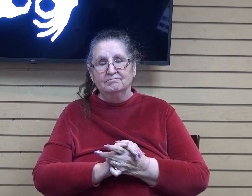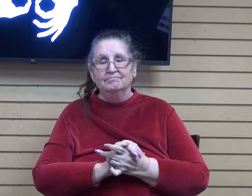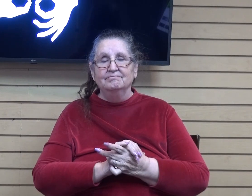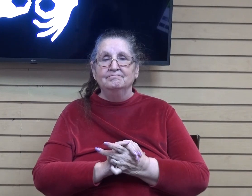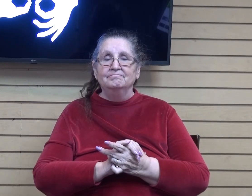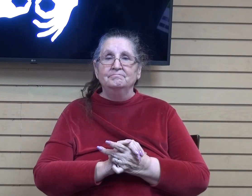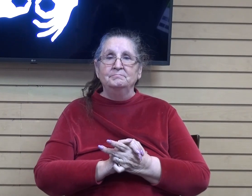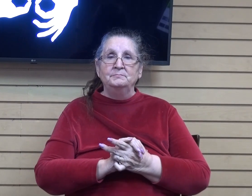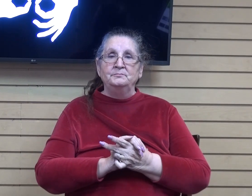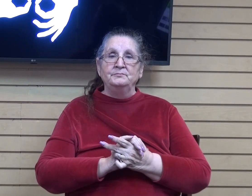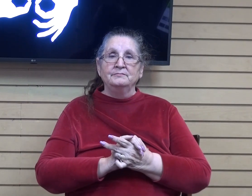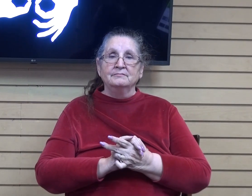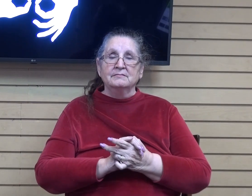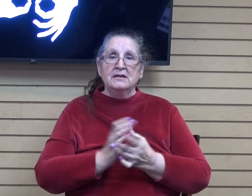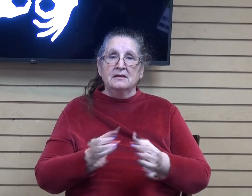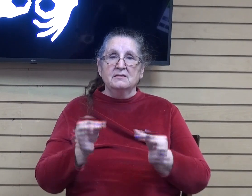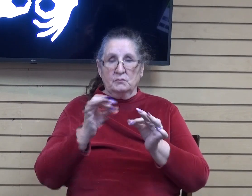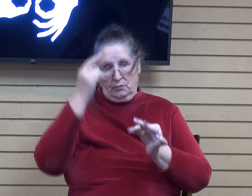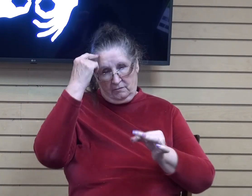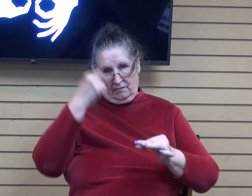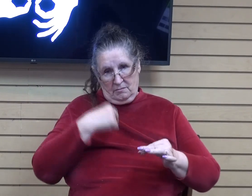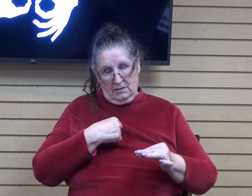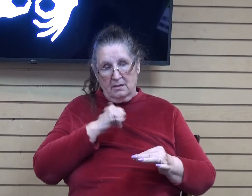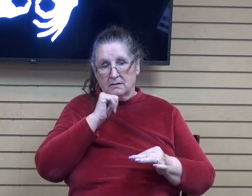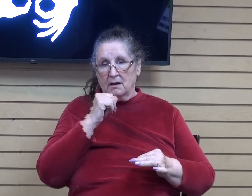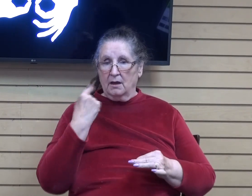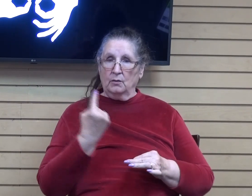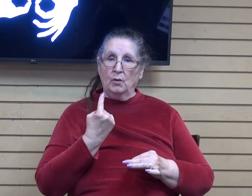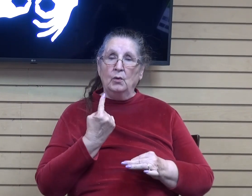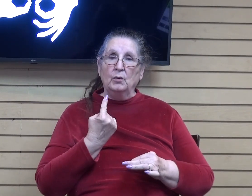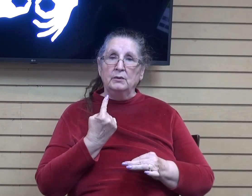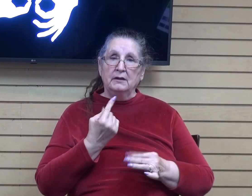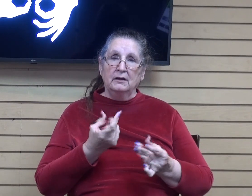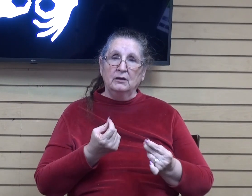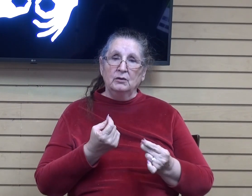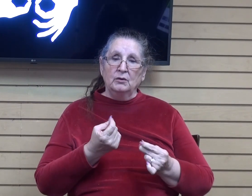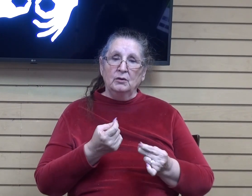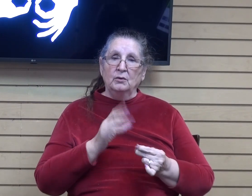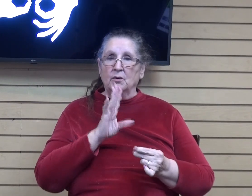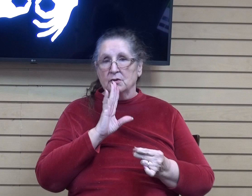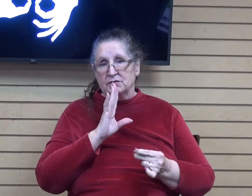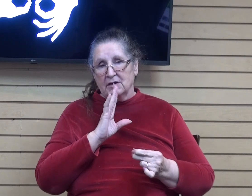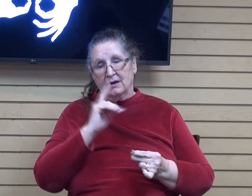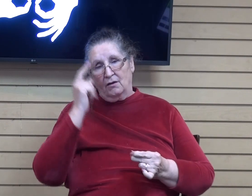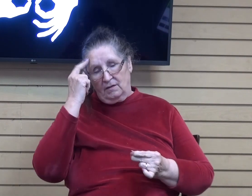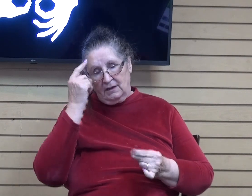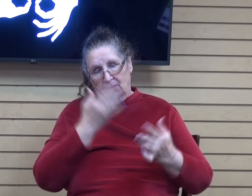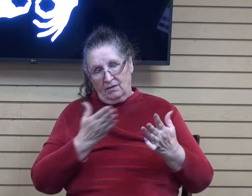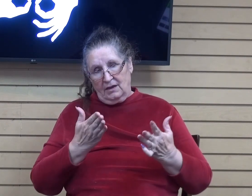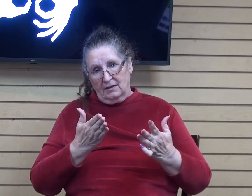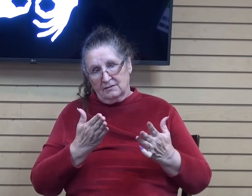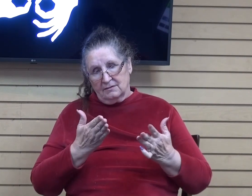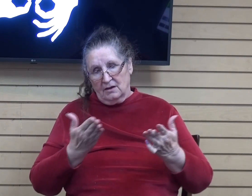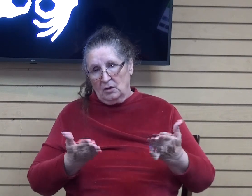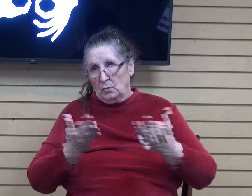and it is important to me to not only do or say or think things that bring god honor and glory